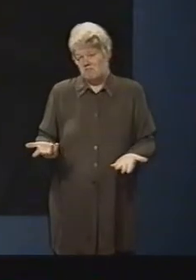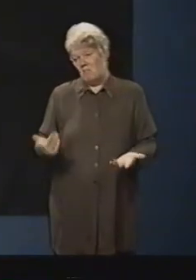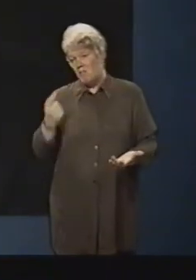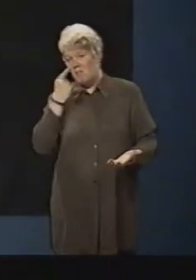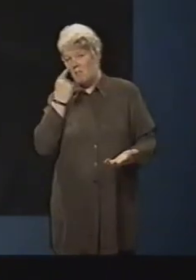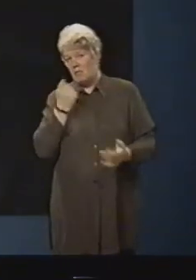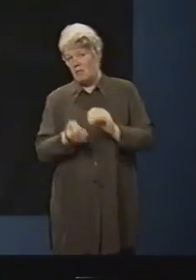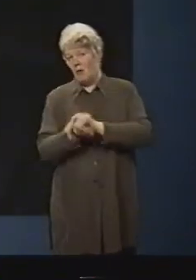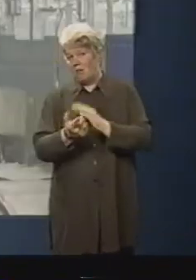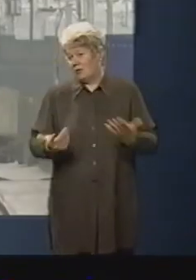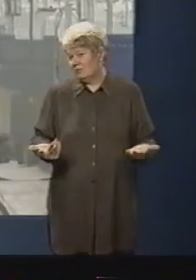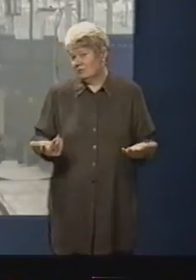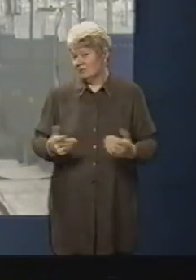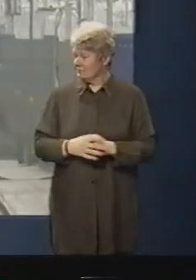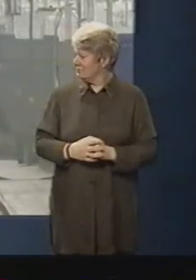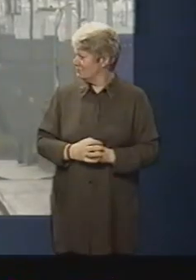happening.